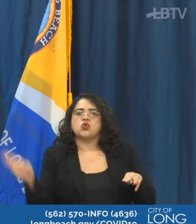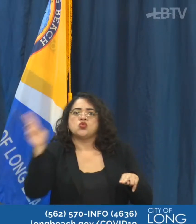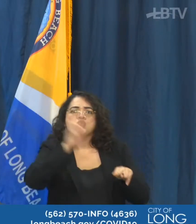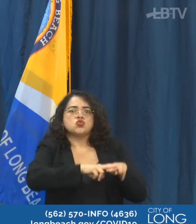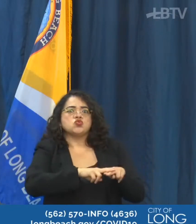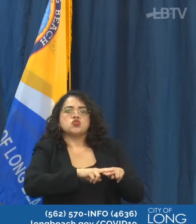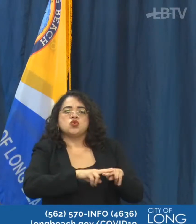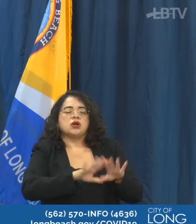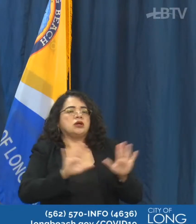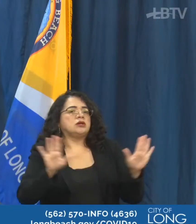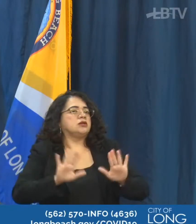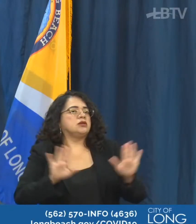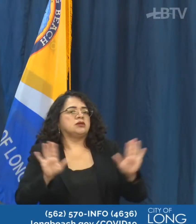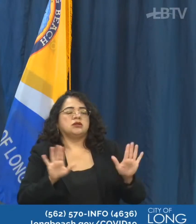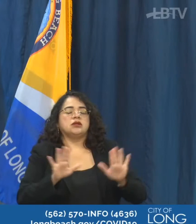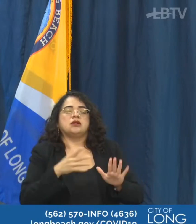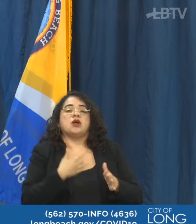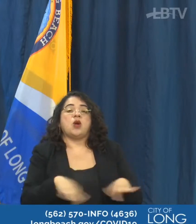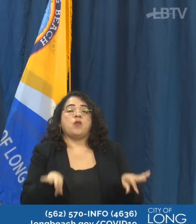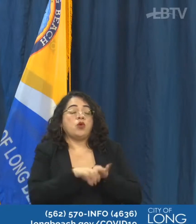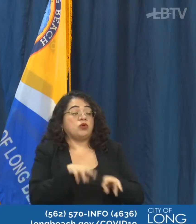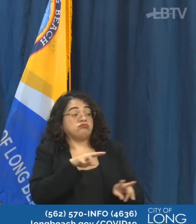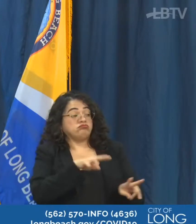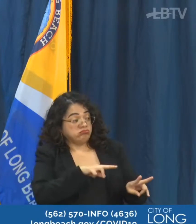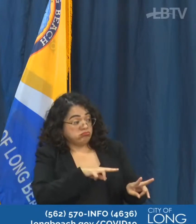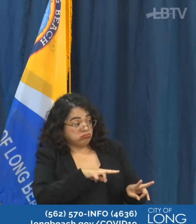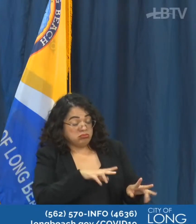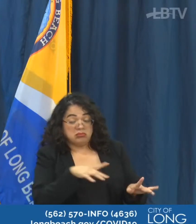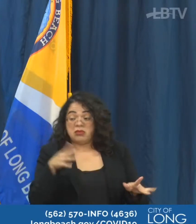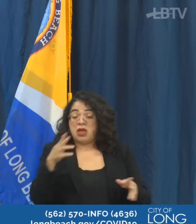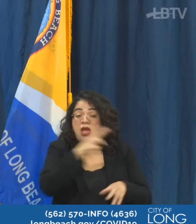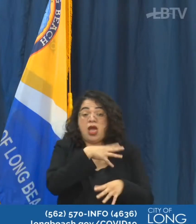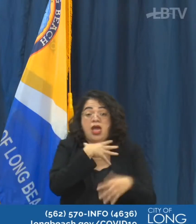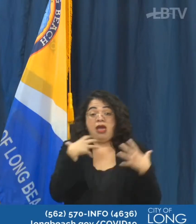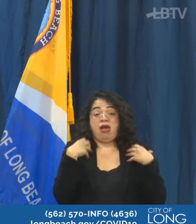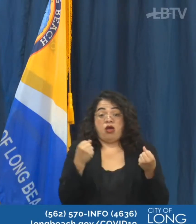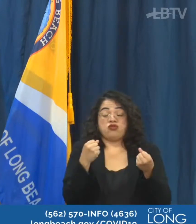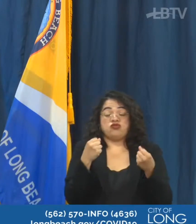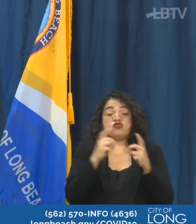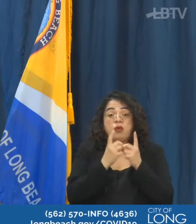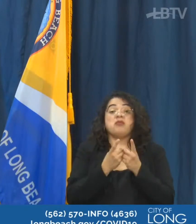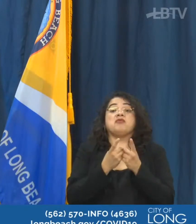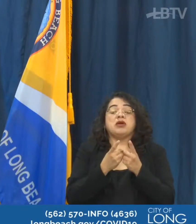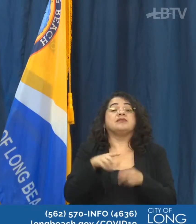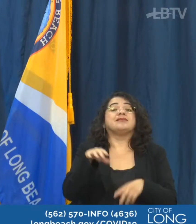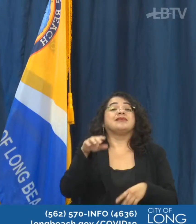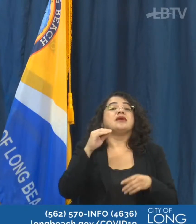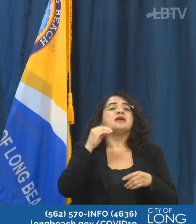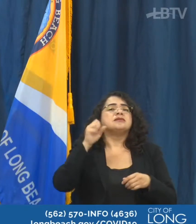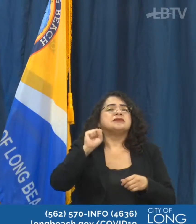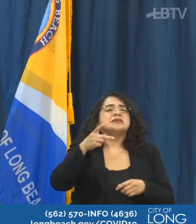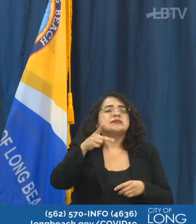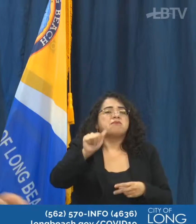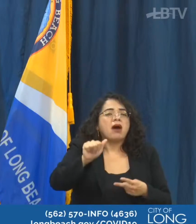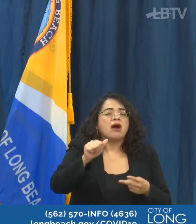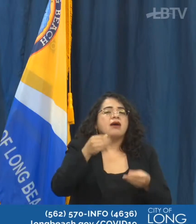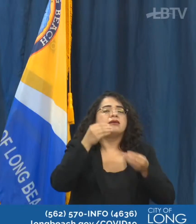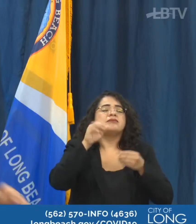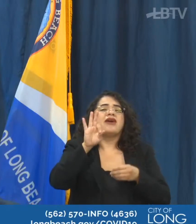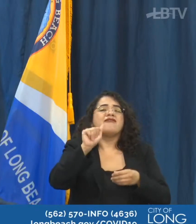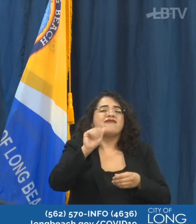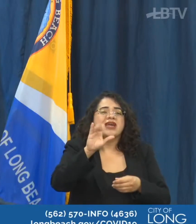And so per the health department, esthetician work, facials, waxing,